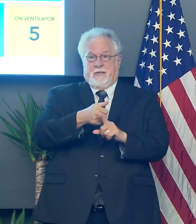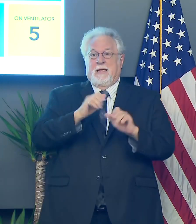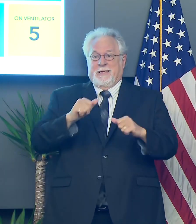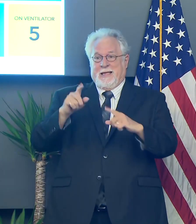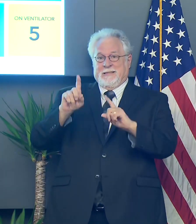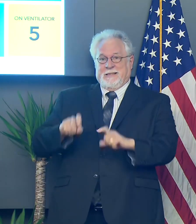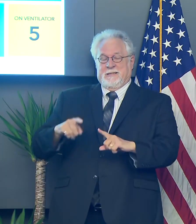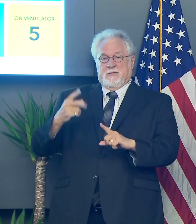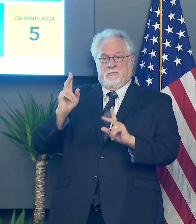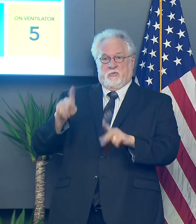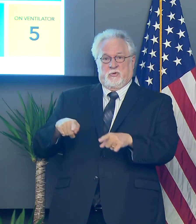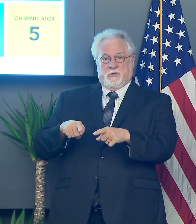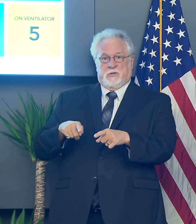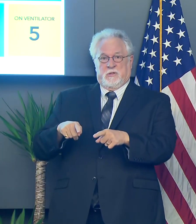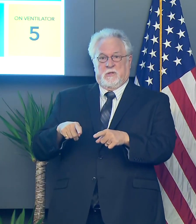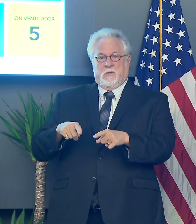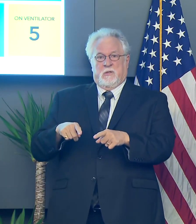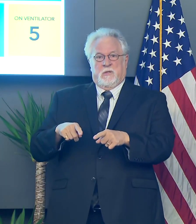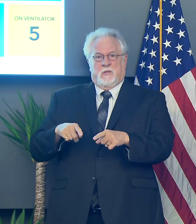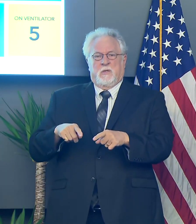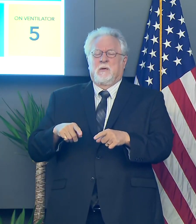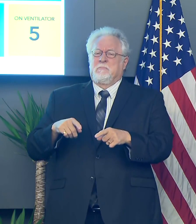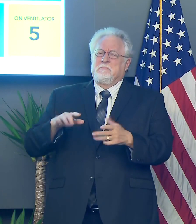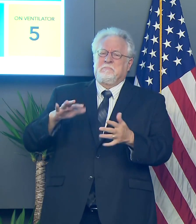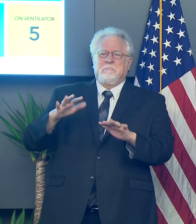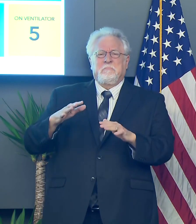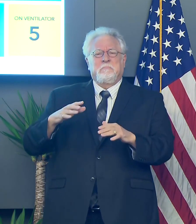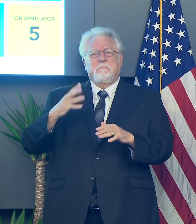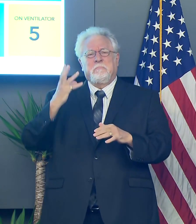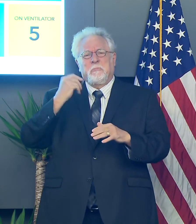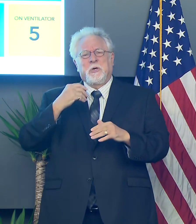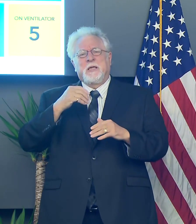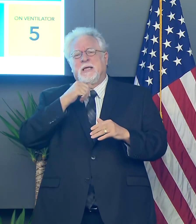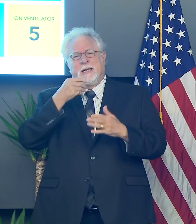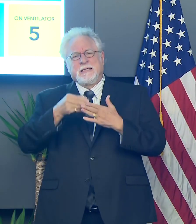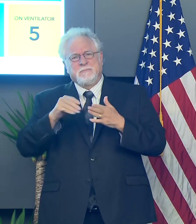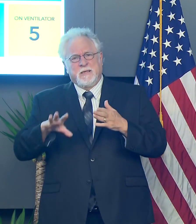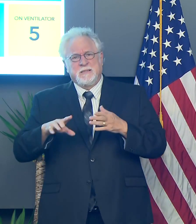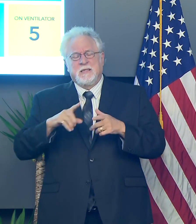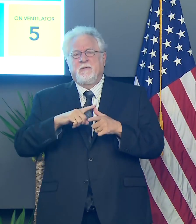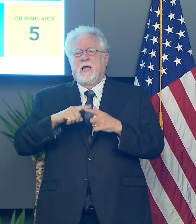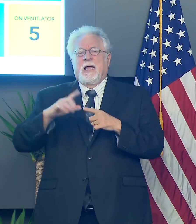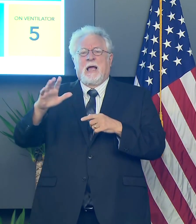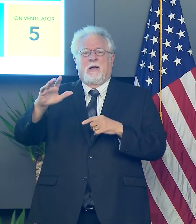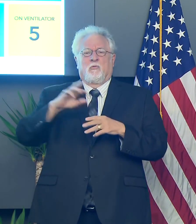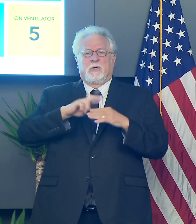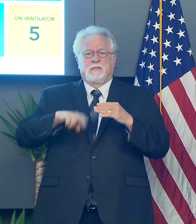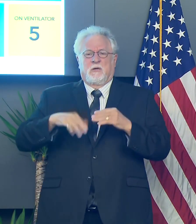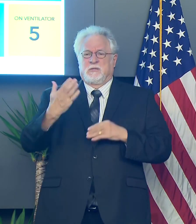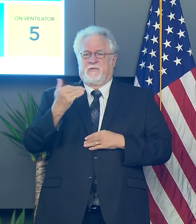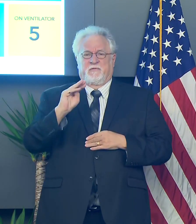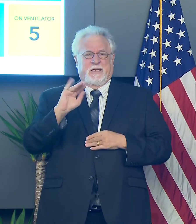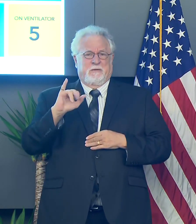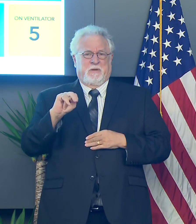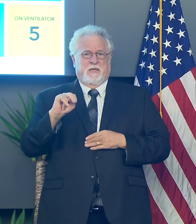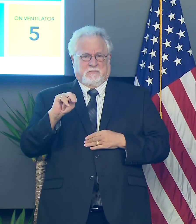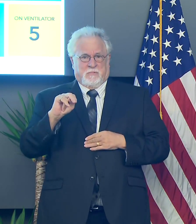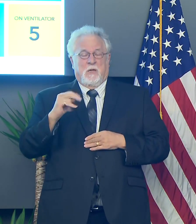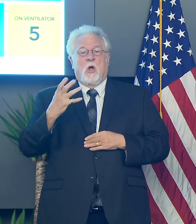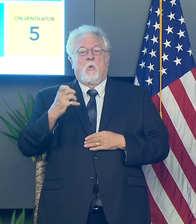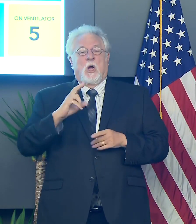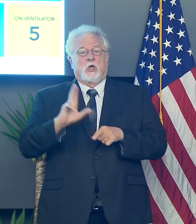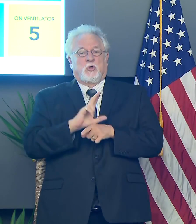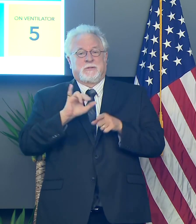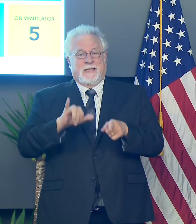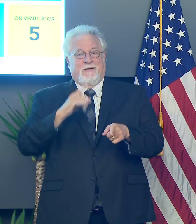to test someone relatively inexpensively, get a result back in about 15 minutes. Uh, and they want us to